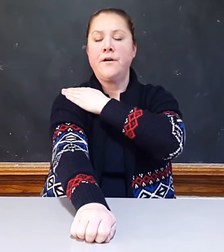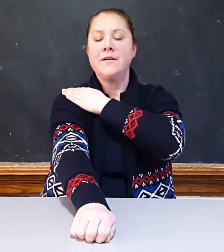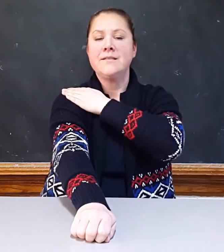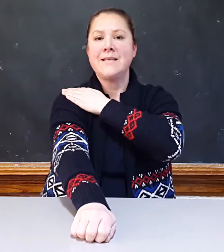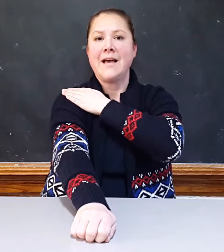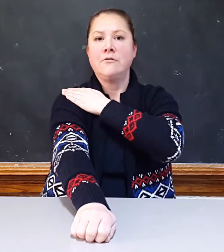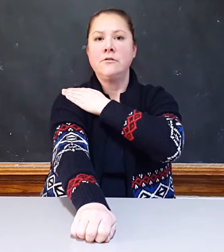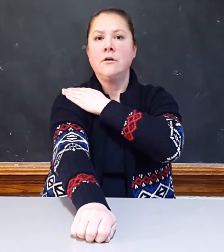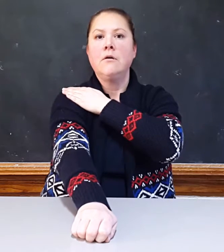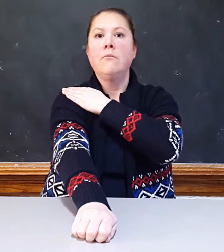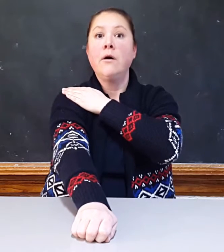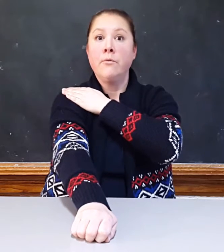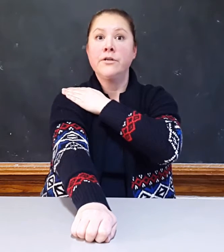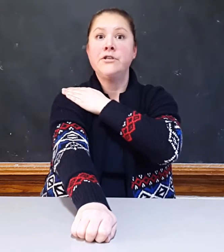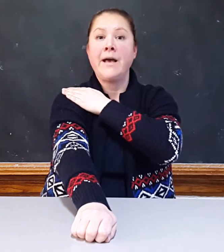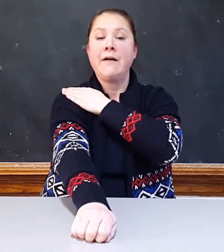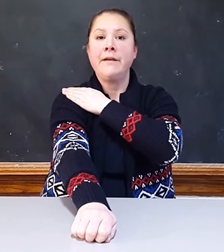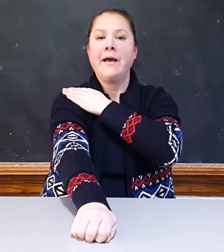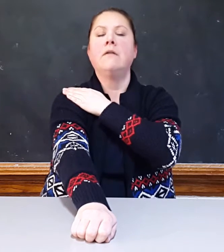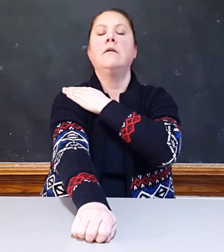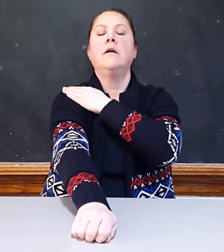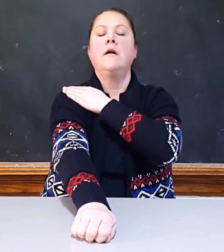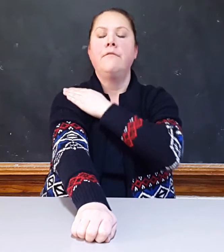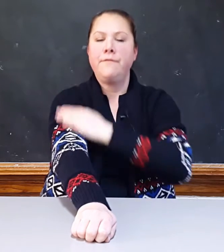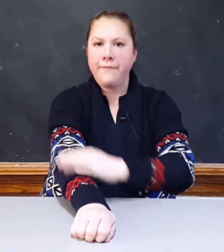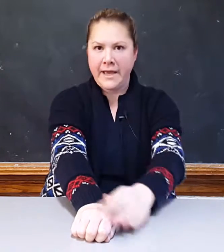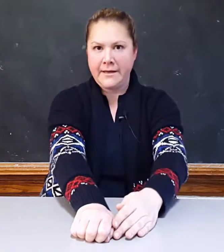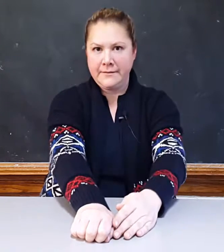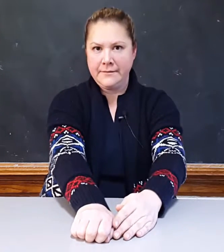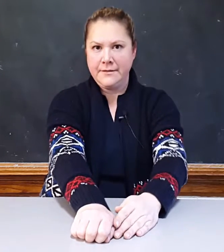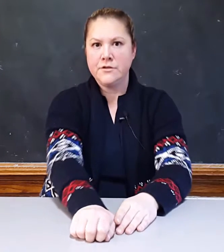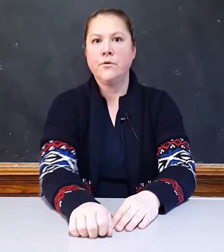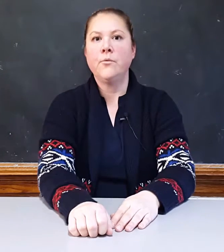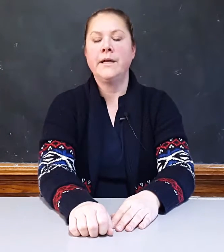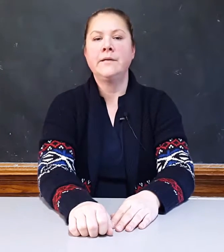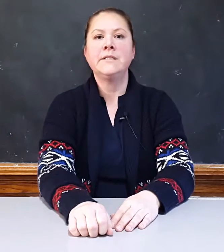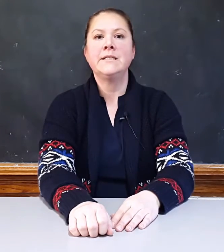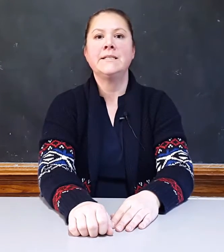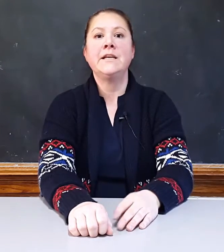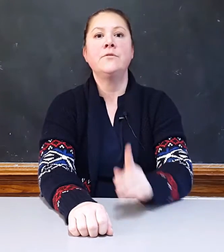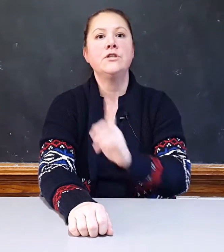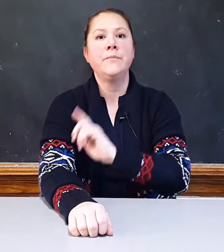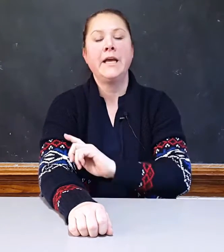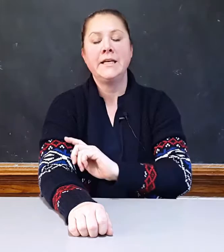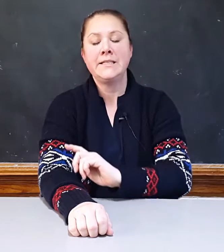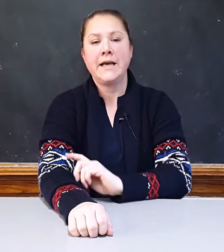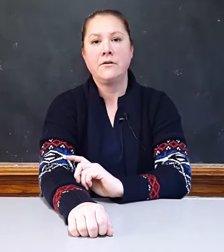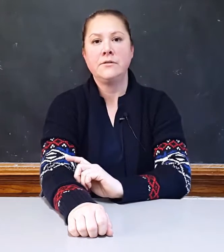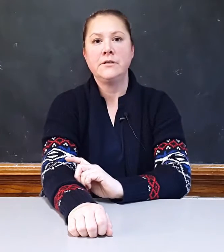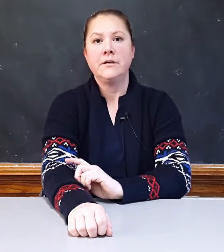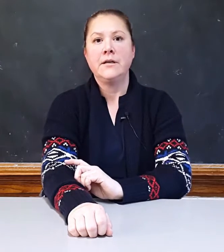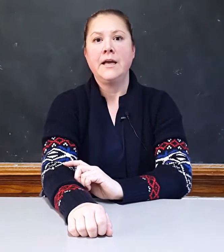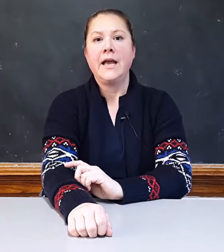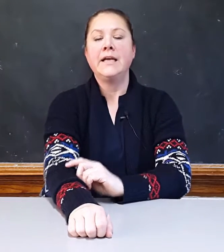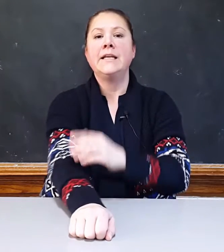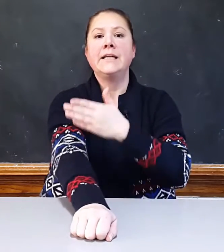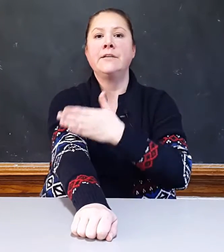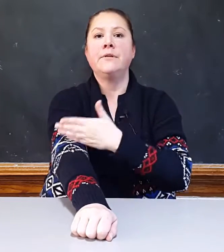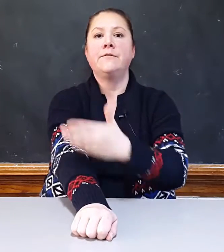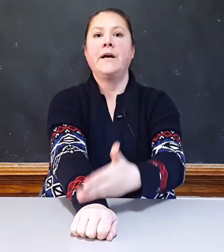sound. What word do you have now? Fan. So we're wanting them to distinguish the beginning sound and connect it with